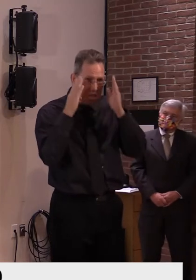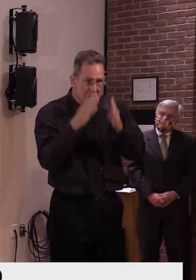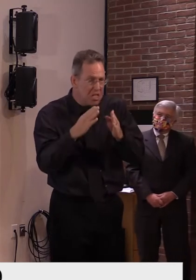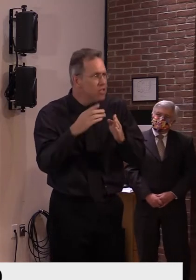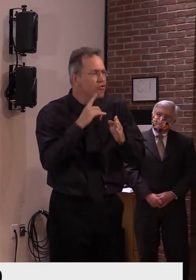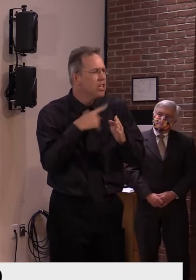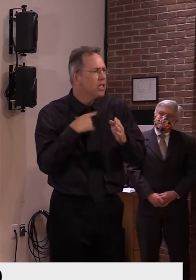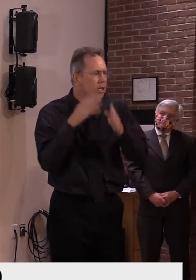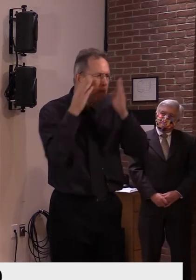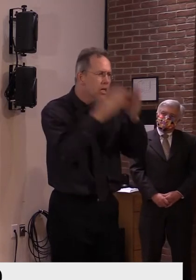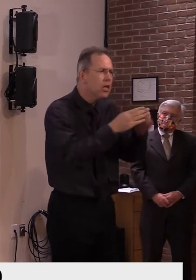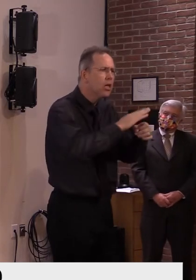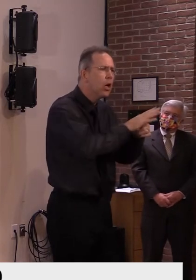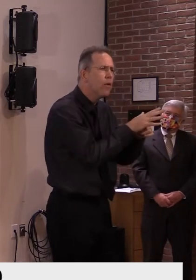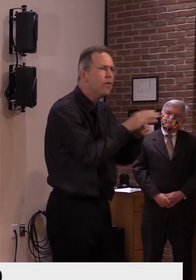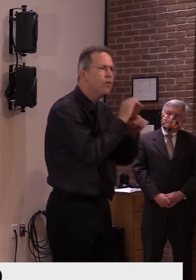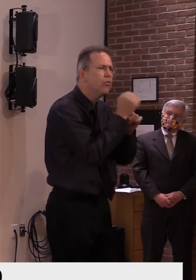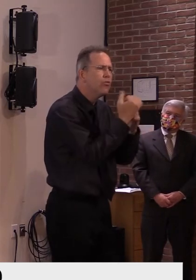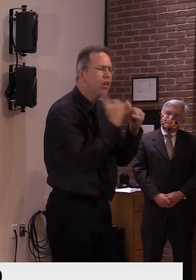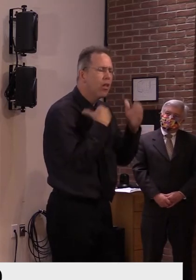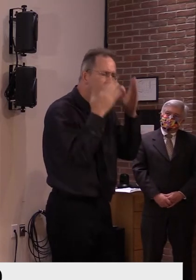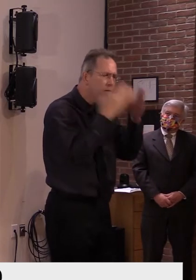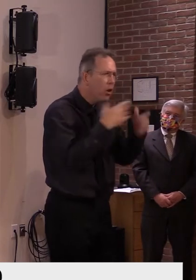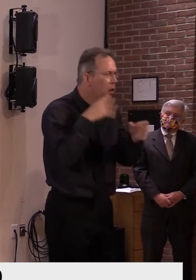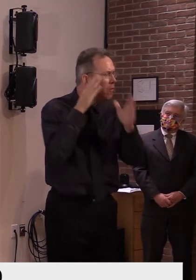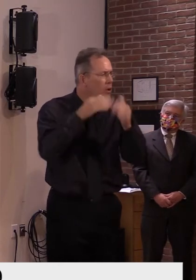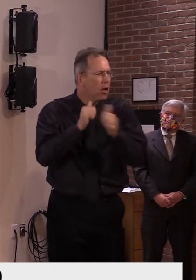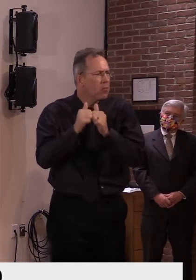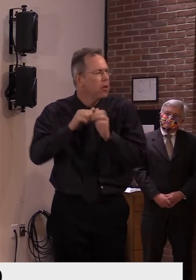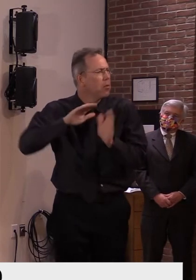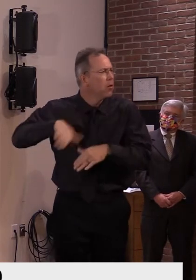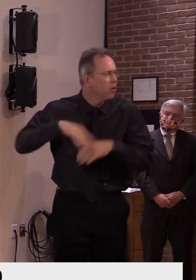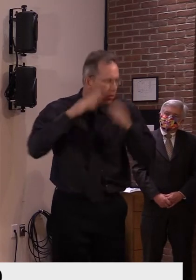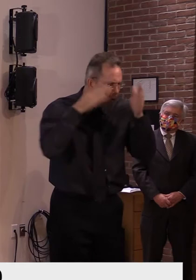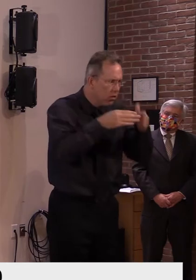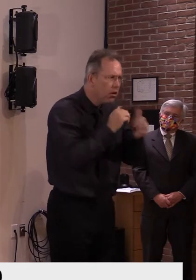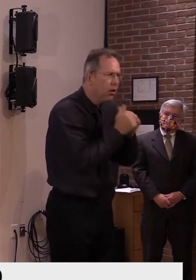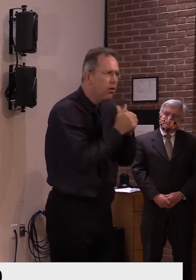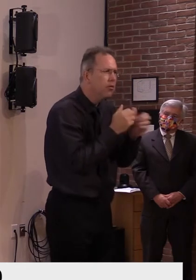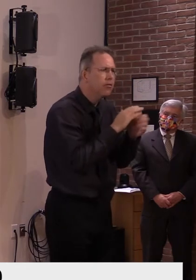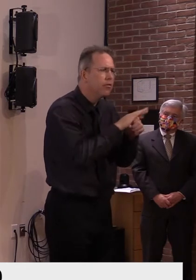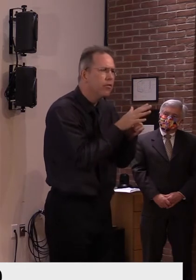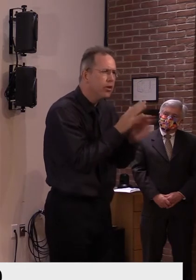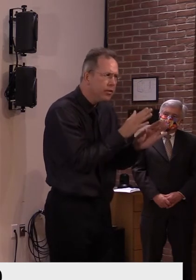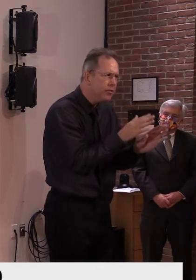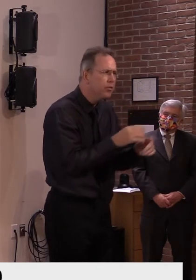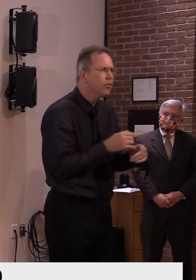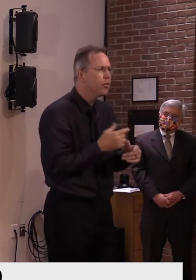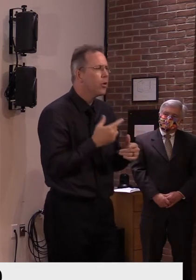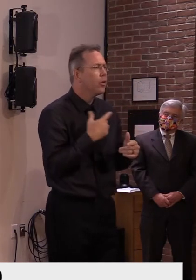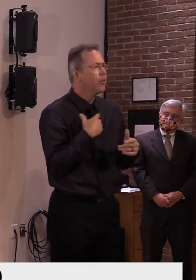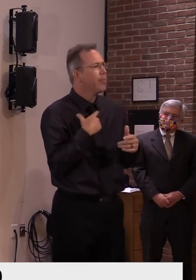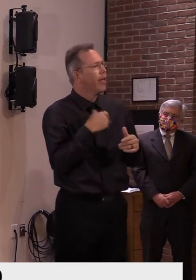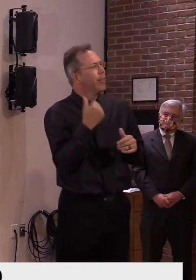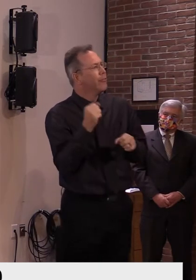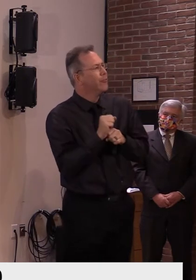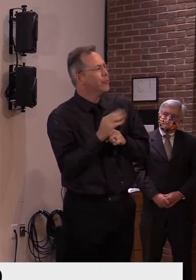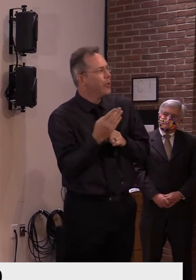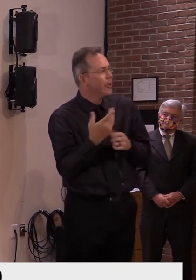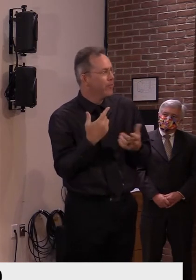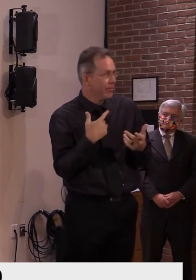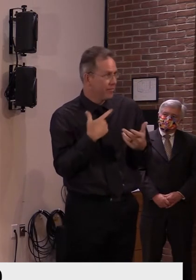Um, secondary to that has been making sure that I'm doing my job, my other job, which is making sure leading the state